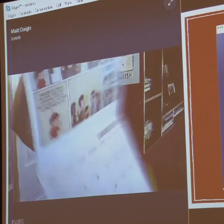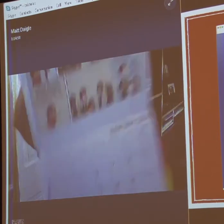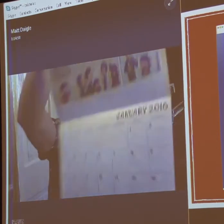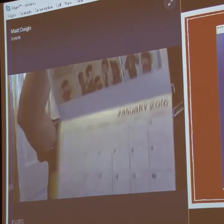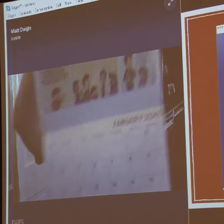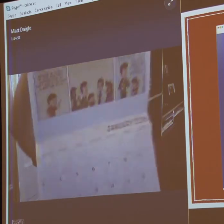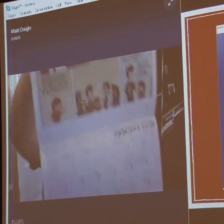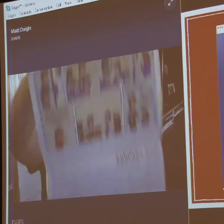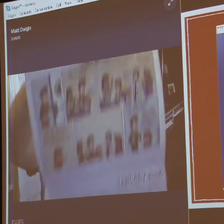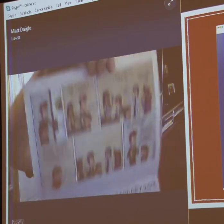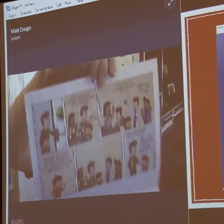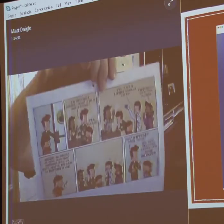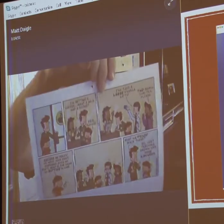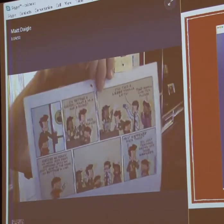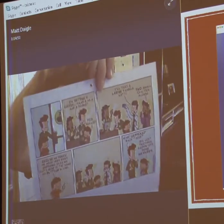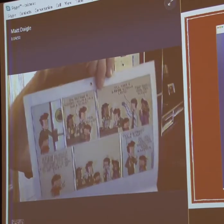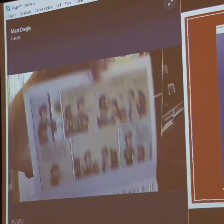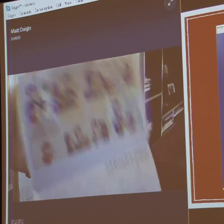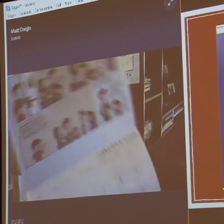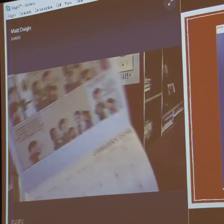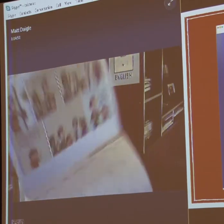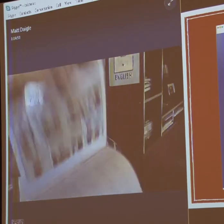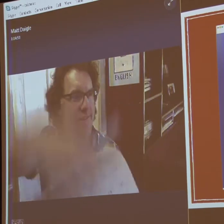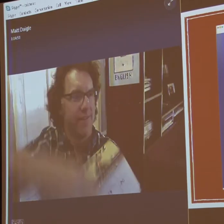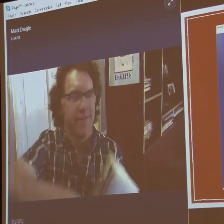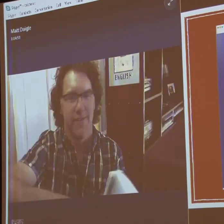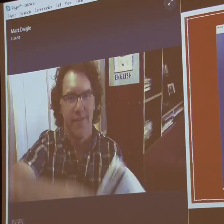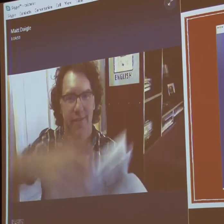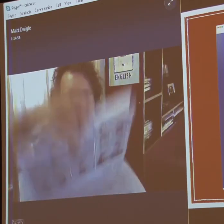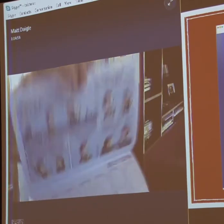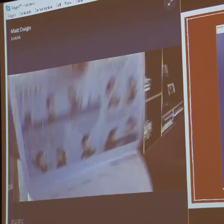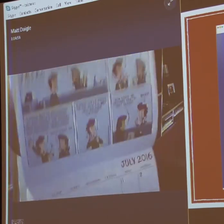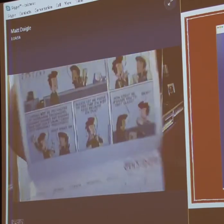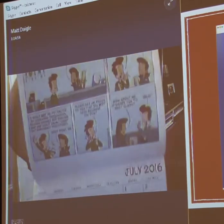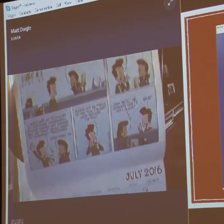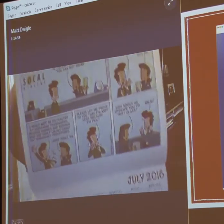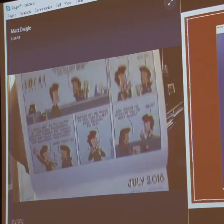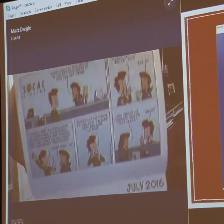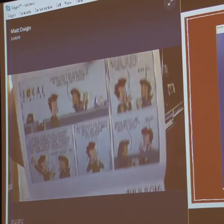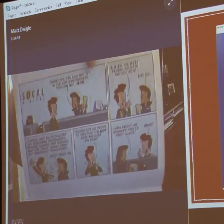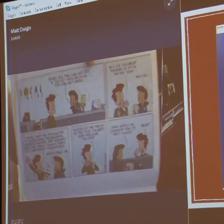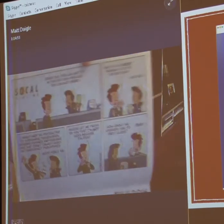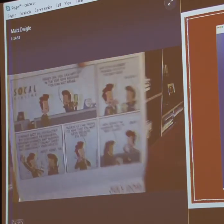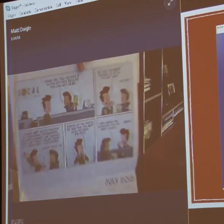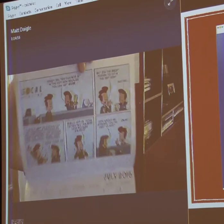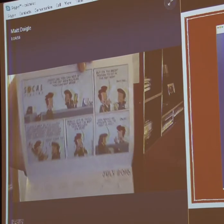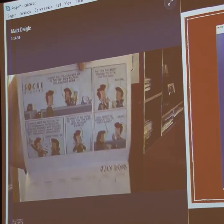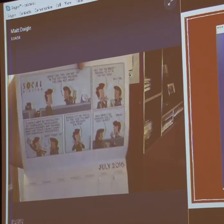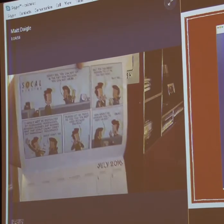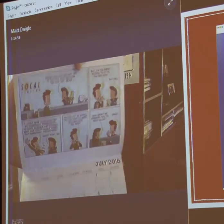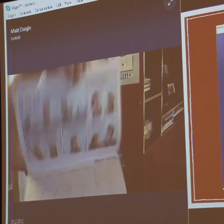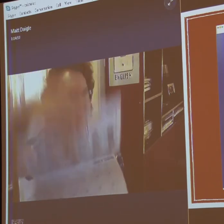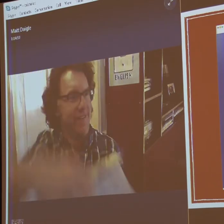So, has cartoons in it, of course. Can you guys see it?